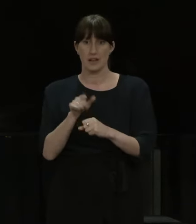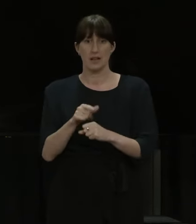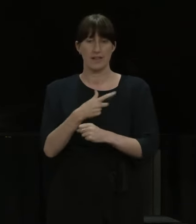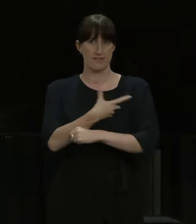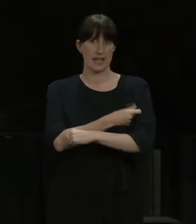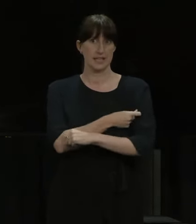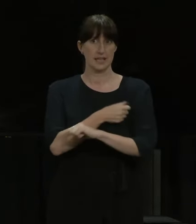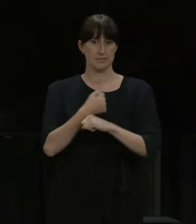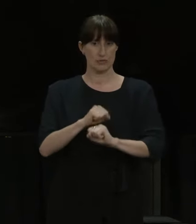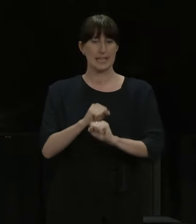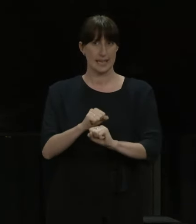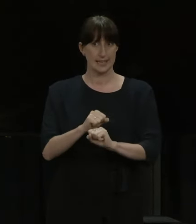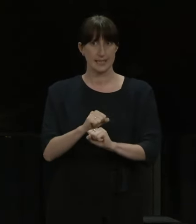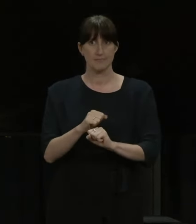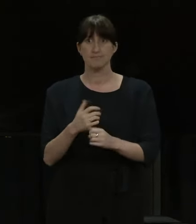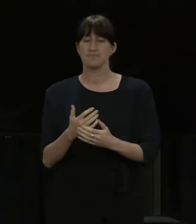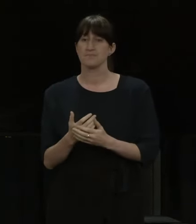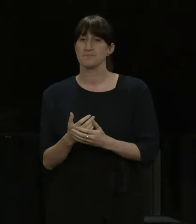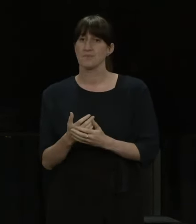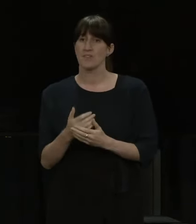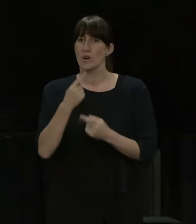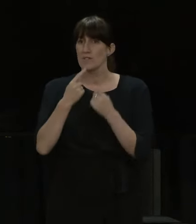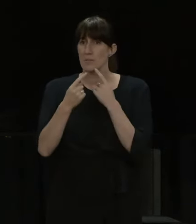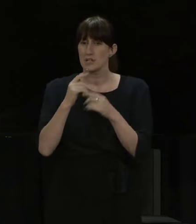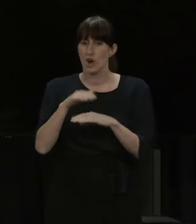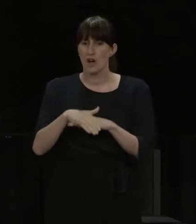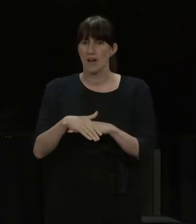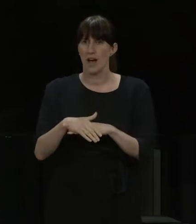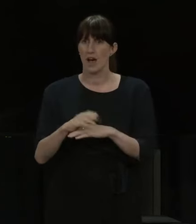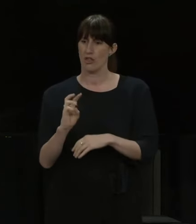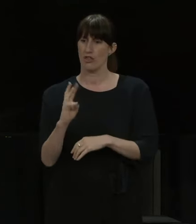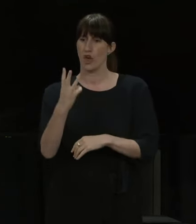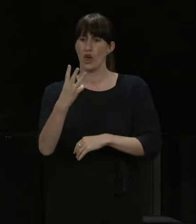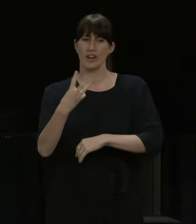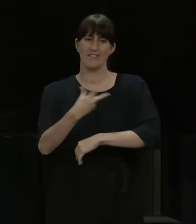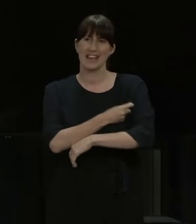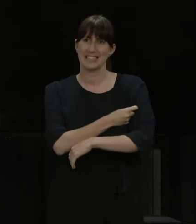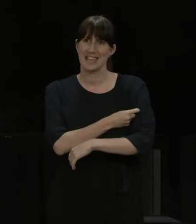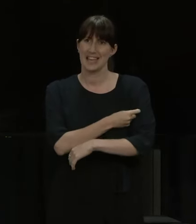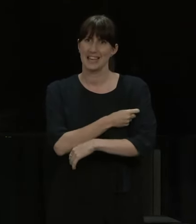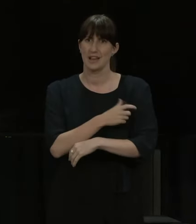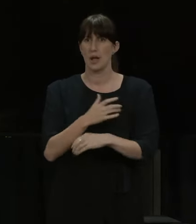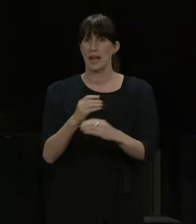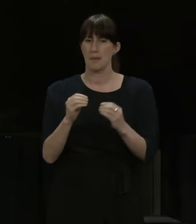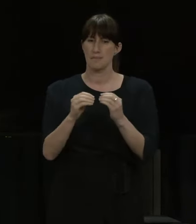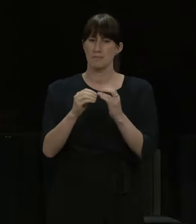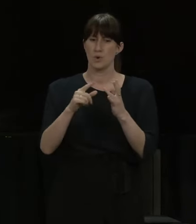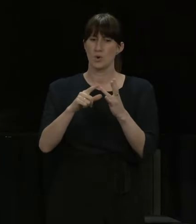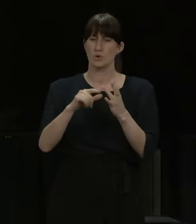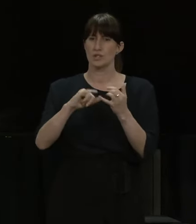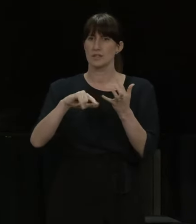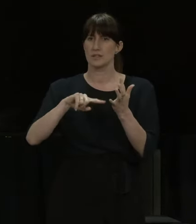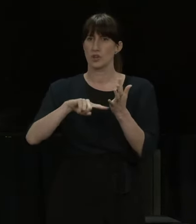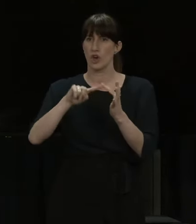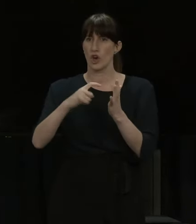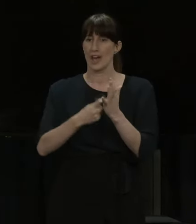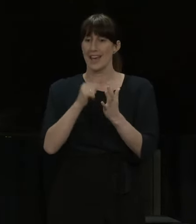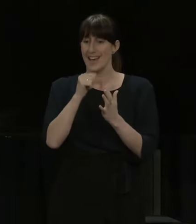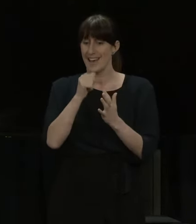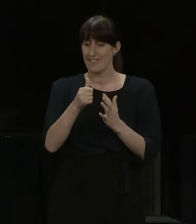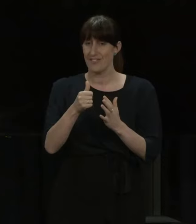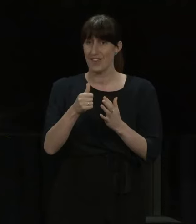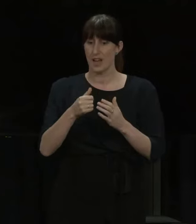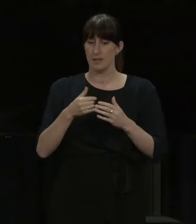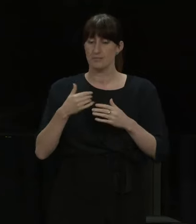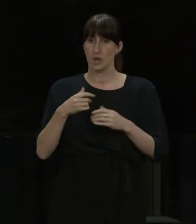There's no change to the advice on booster vaccines, which is for people over the age of 18 to get their booster dose at least